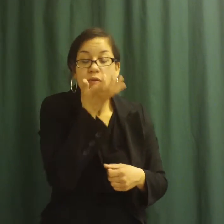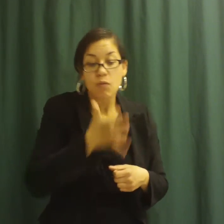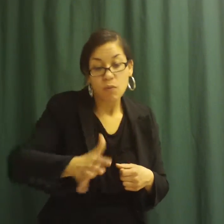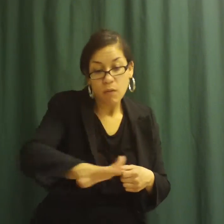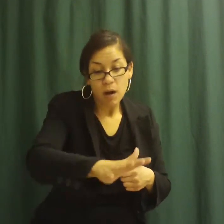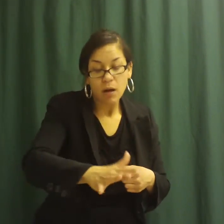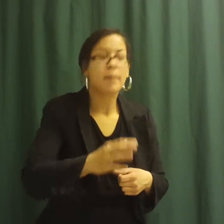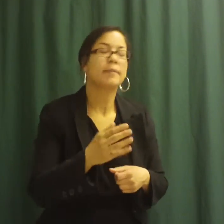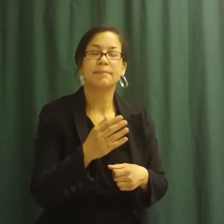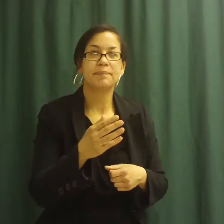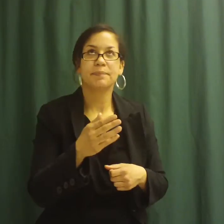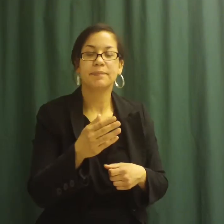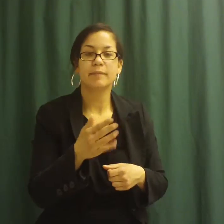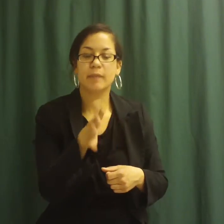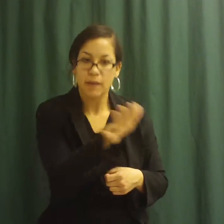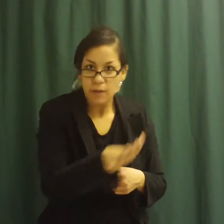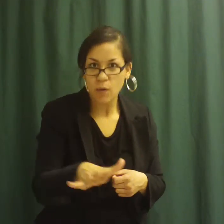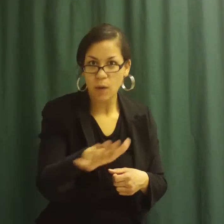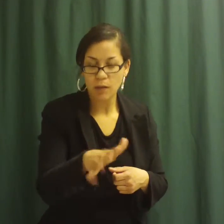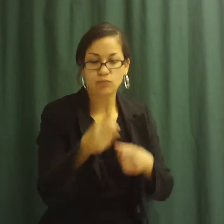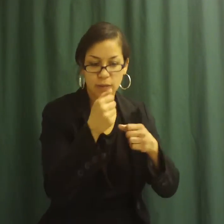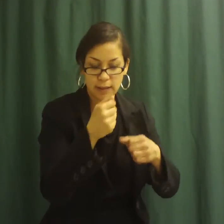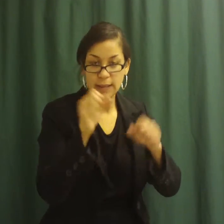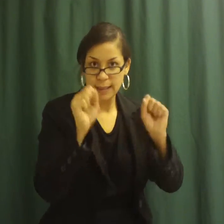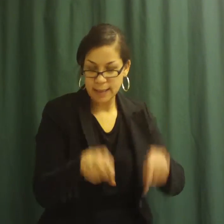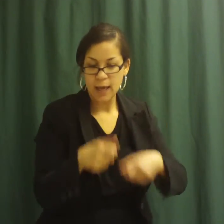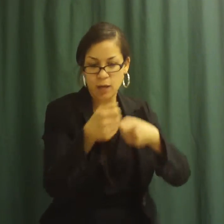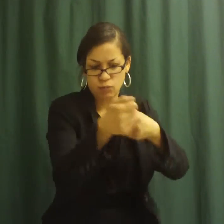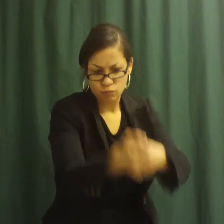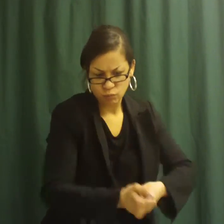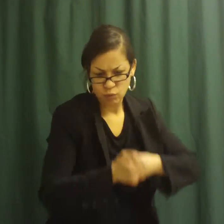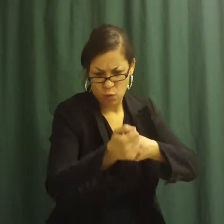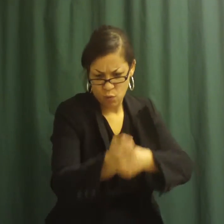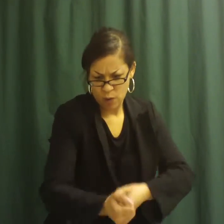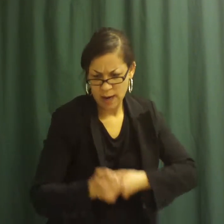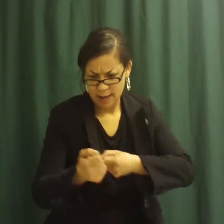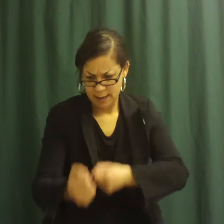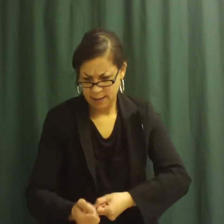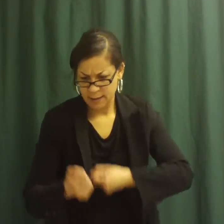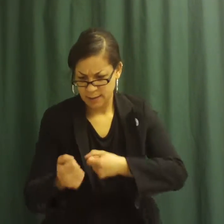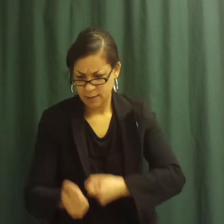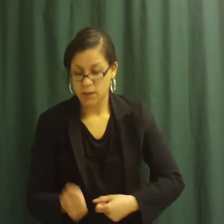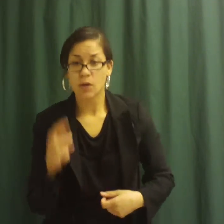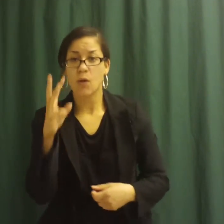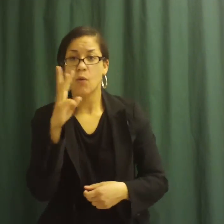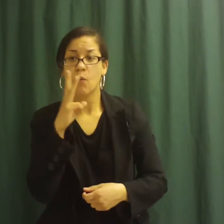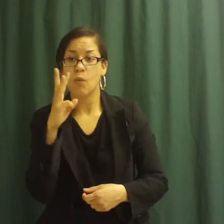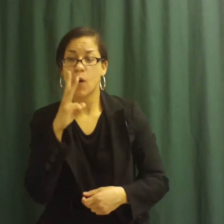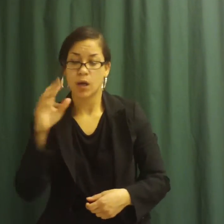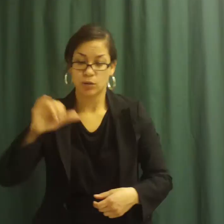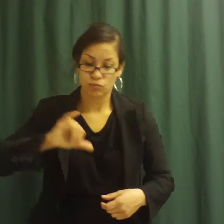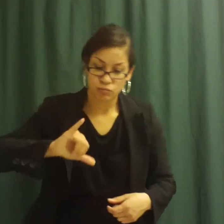Water the ground every day and the shoots will appear in 10 to 14 days.